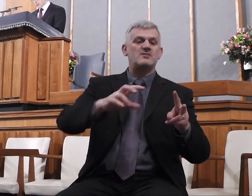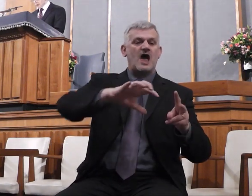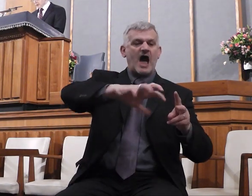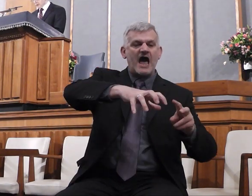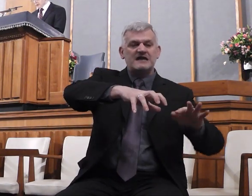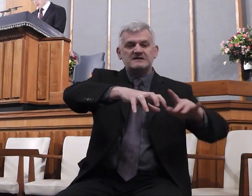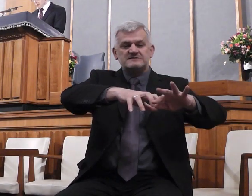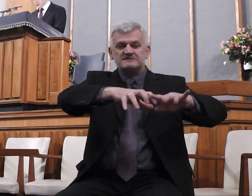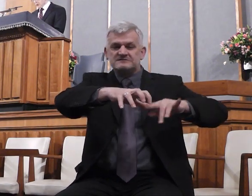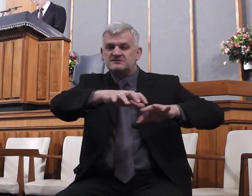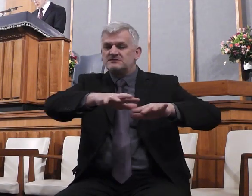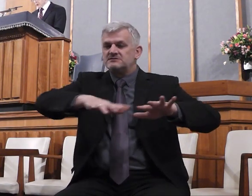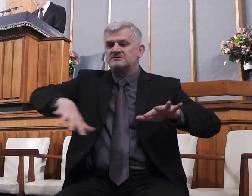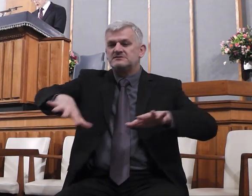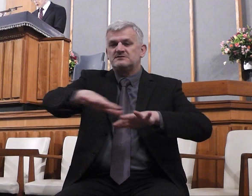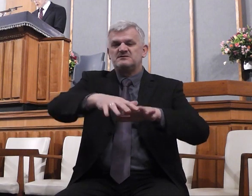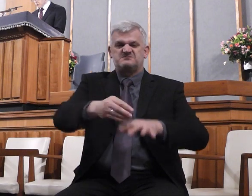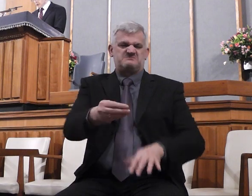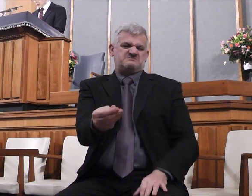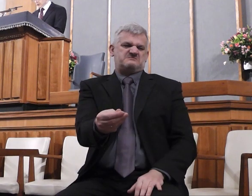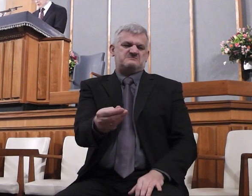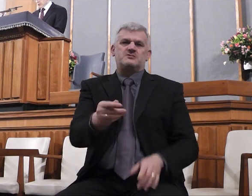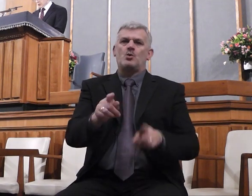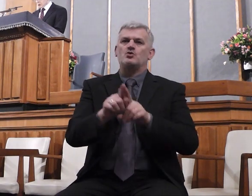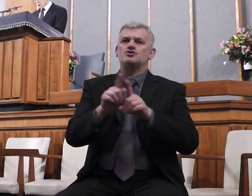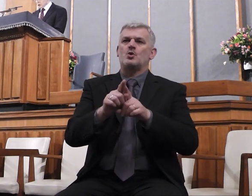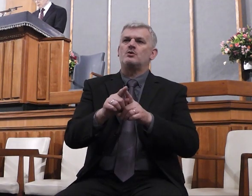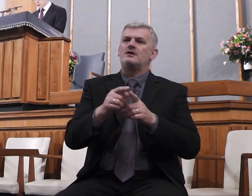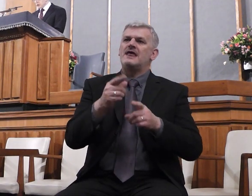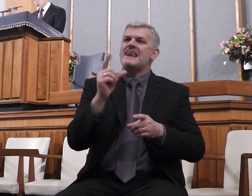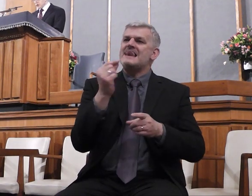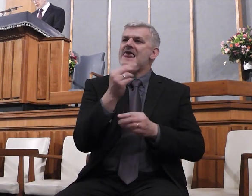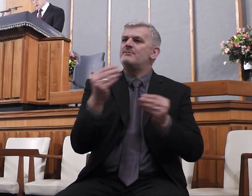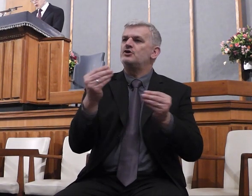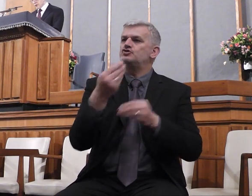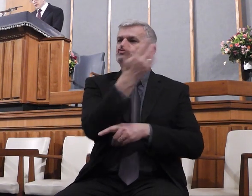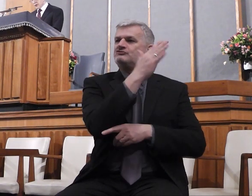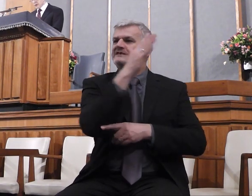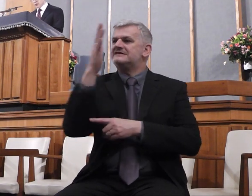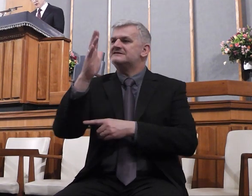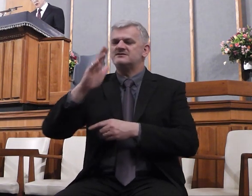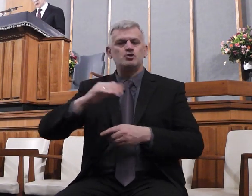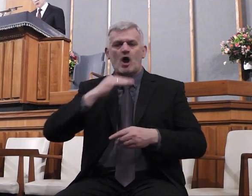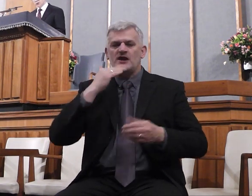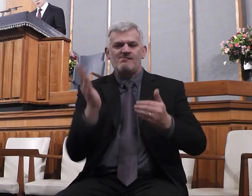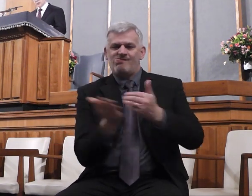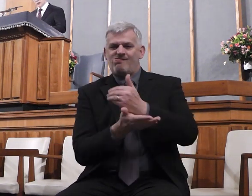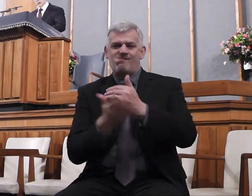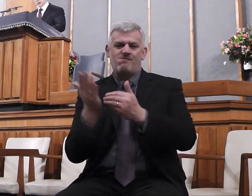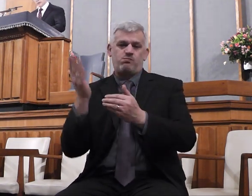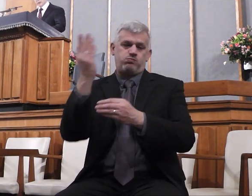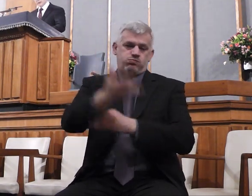leaven is not sufficient to burn, nor the beasts thereof sufficient for a burnt offering.